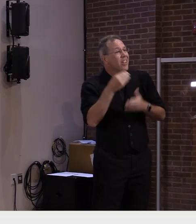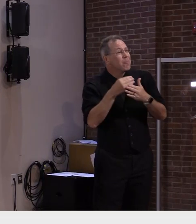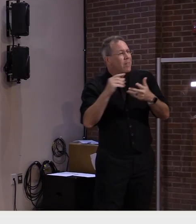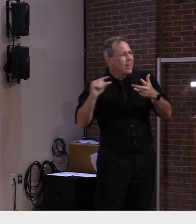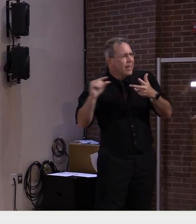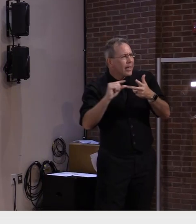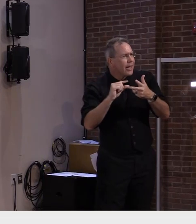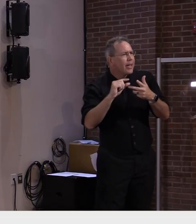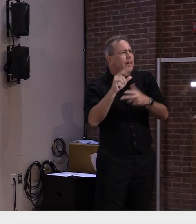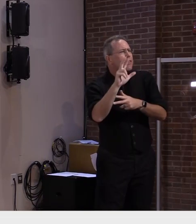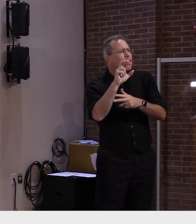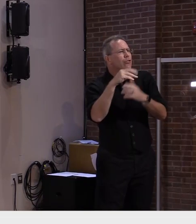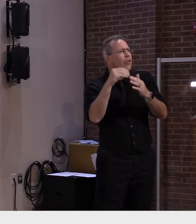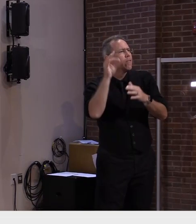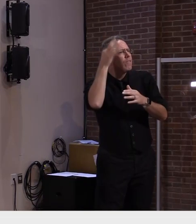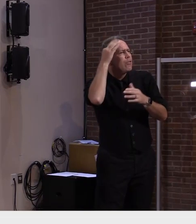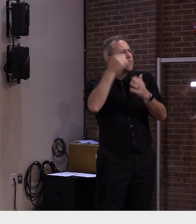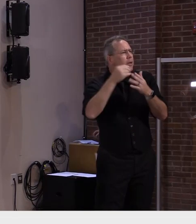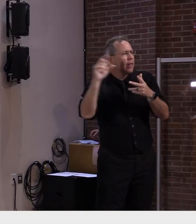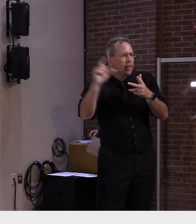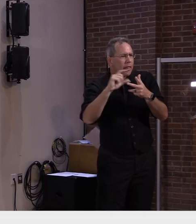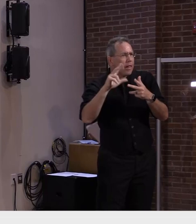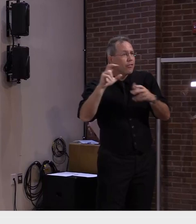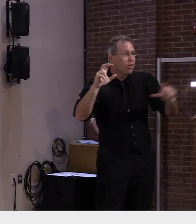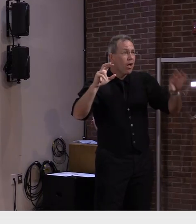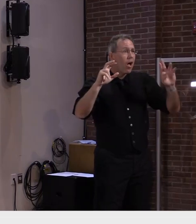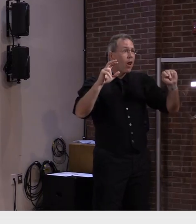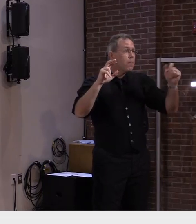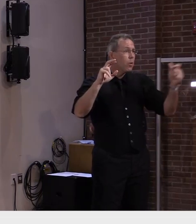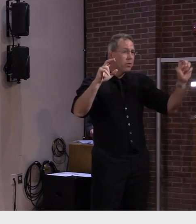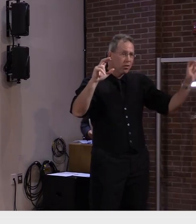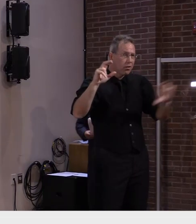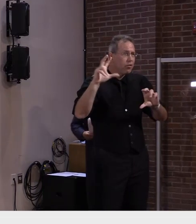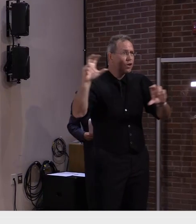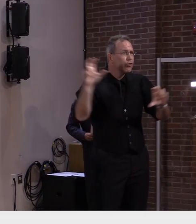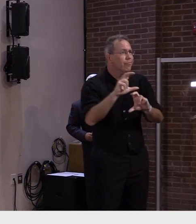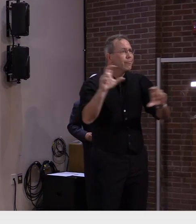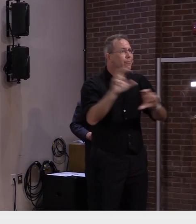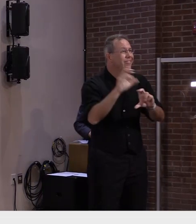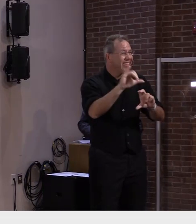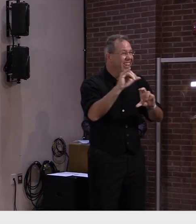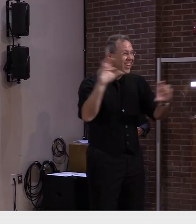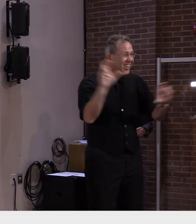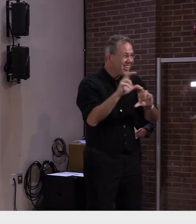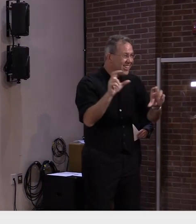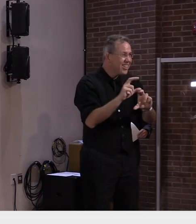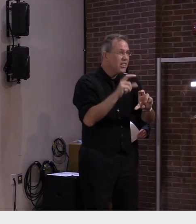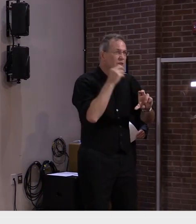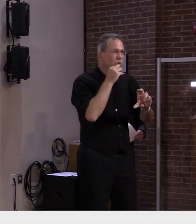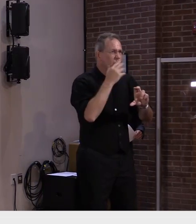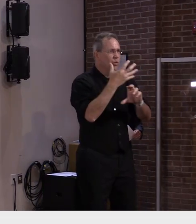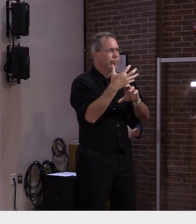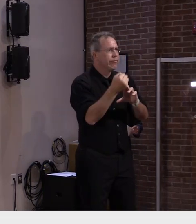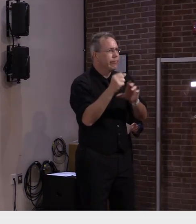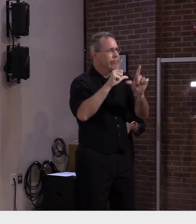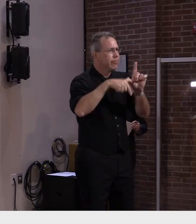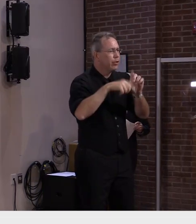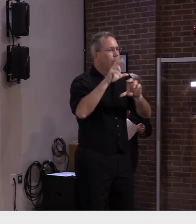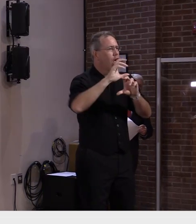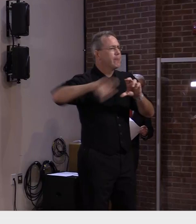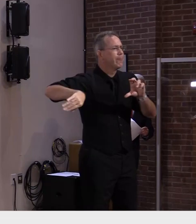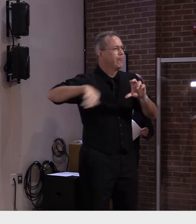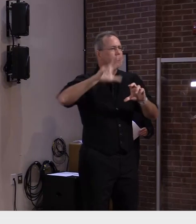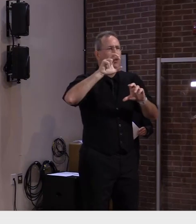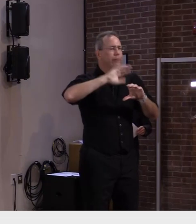to each claimant's benefit check across all of the programs to give folks an idea of the size of these programs